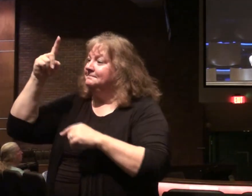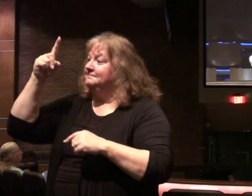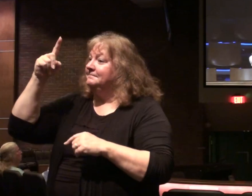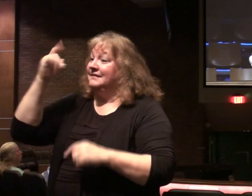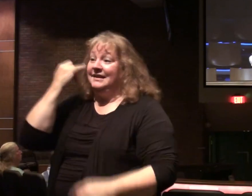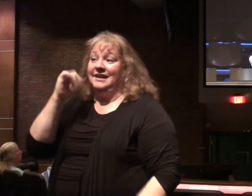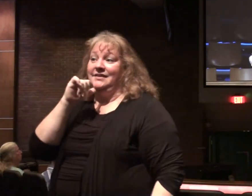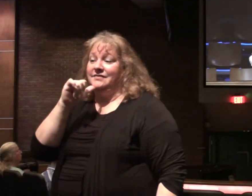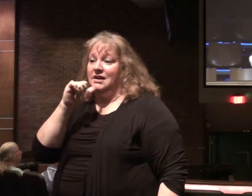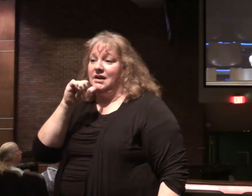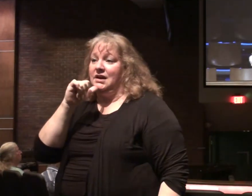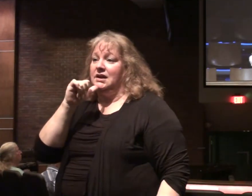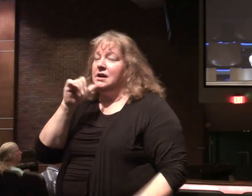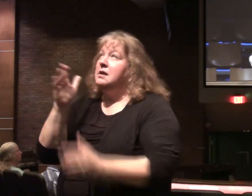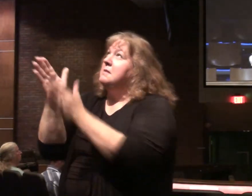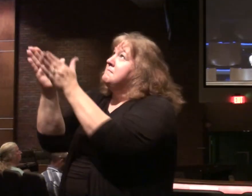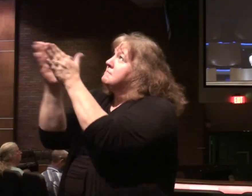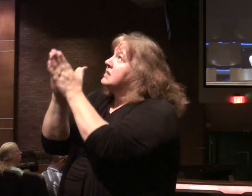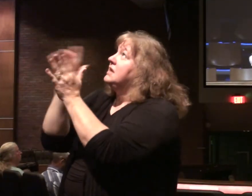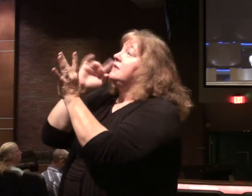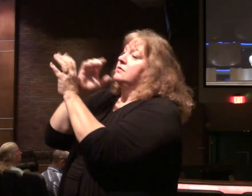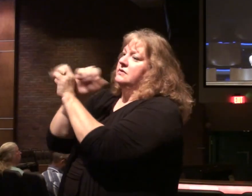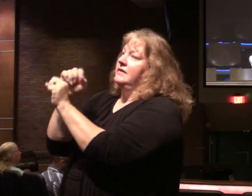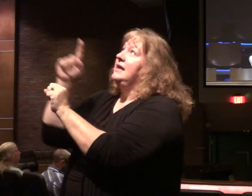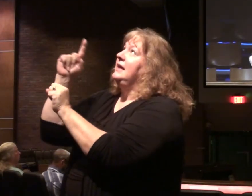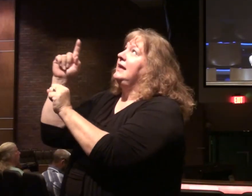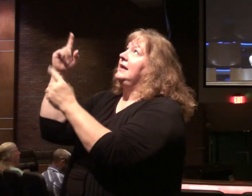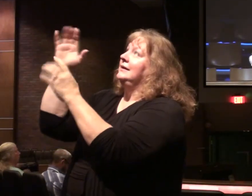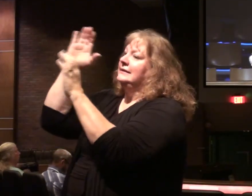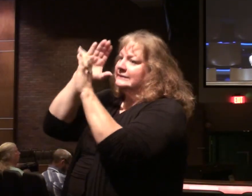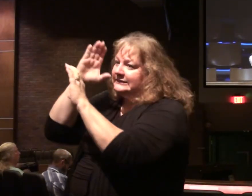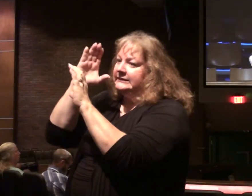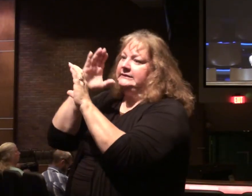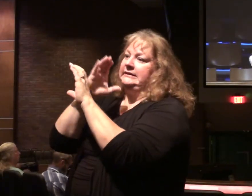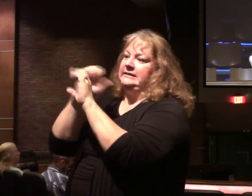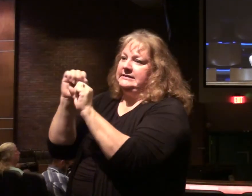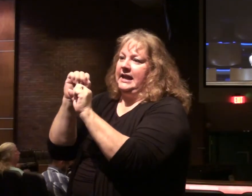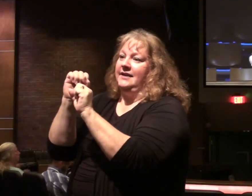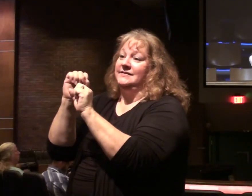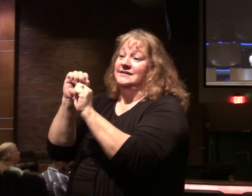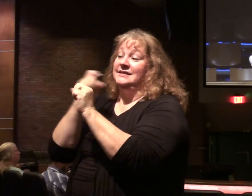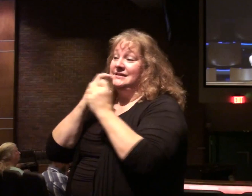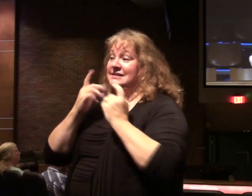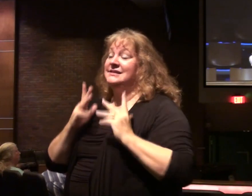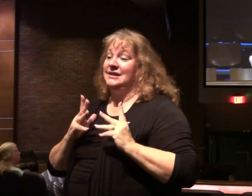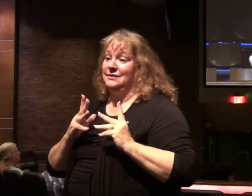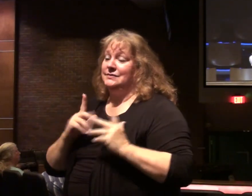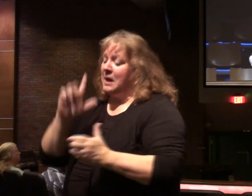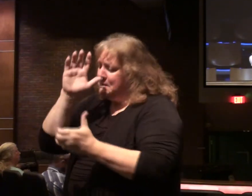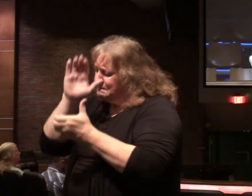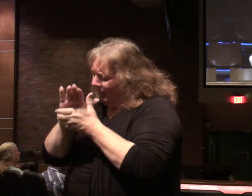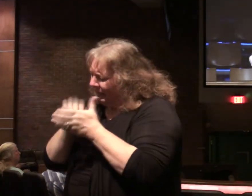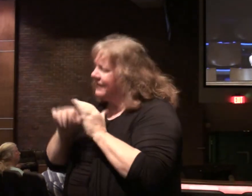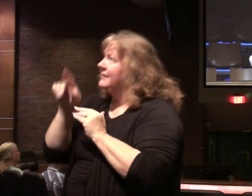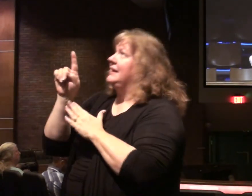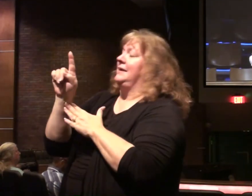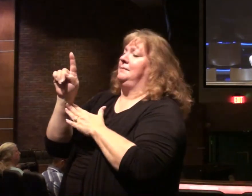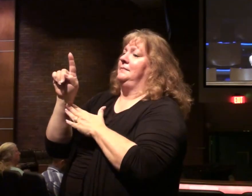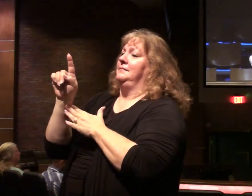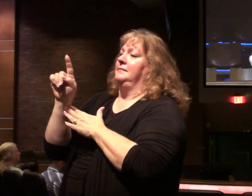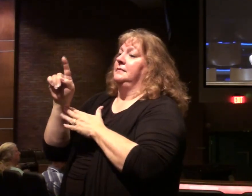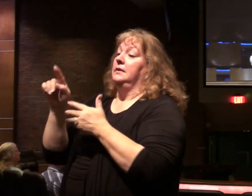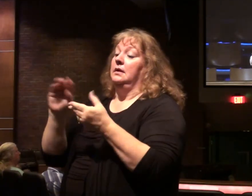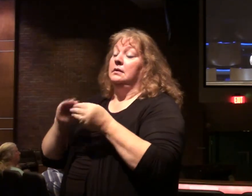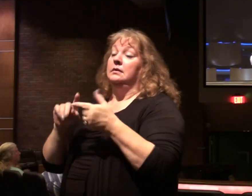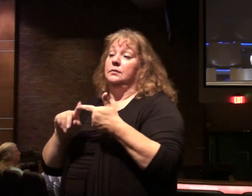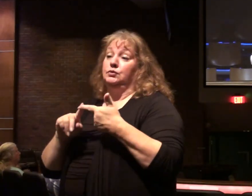If not, flee to Him for salvation. He does seek and save sinners. He's doing that today. Believe in Him, accepting us who He is.